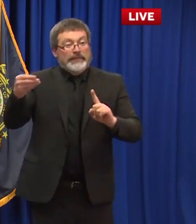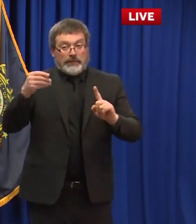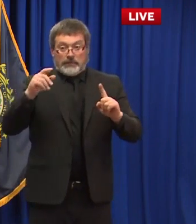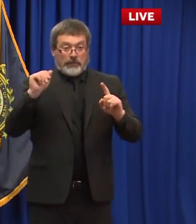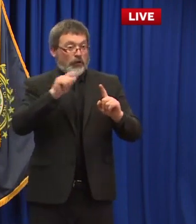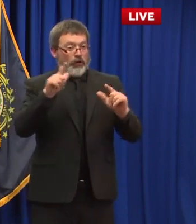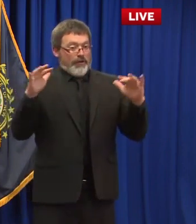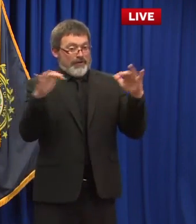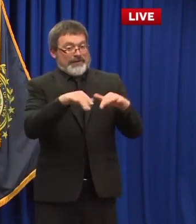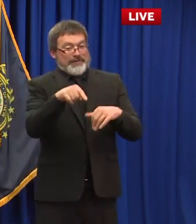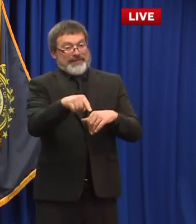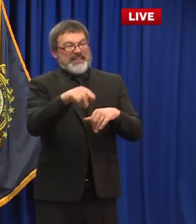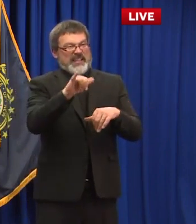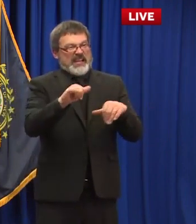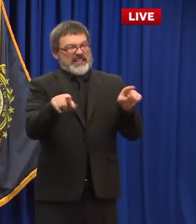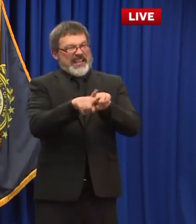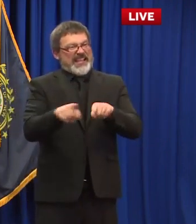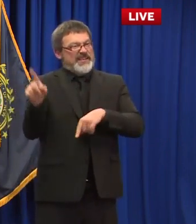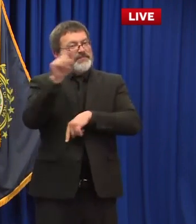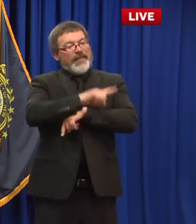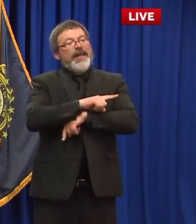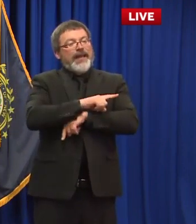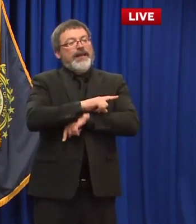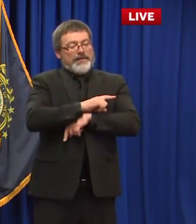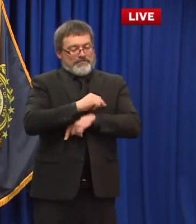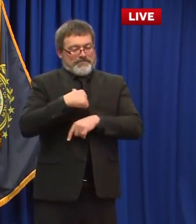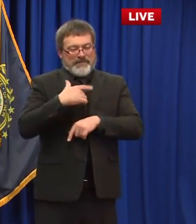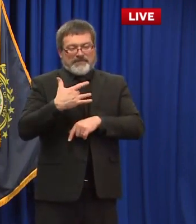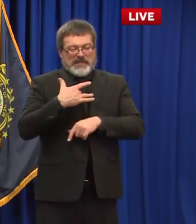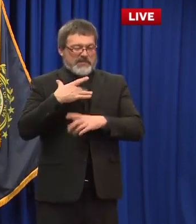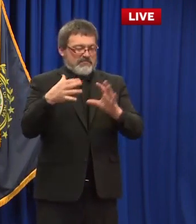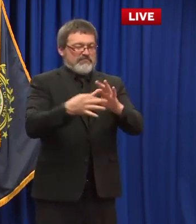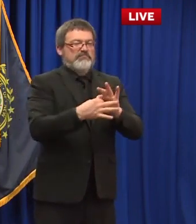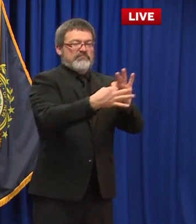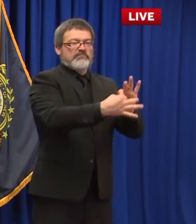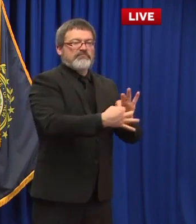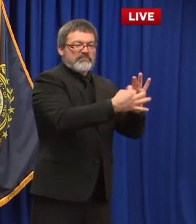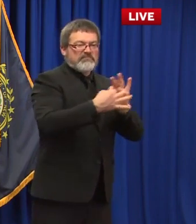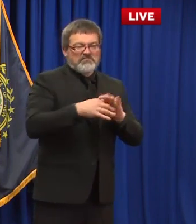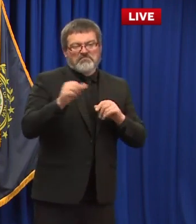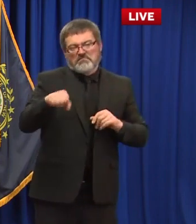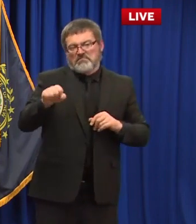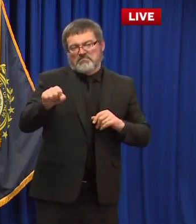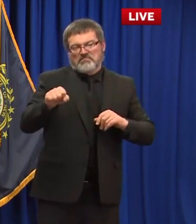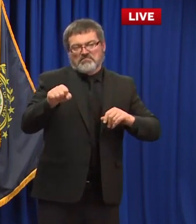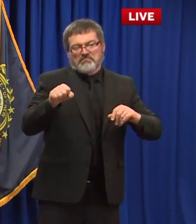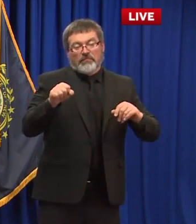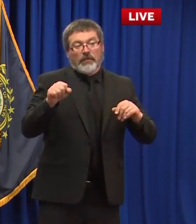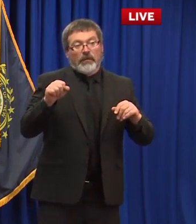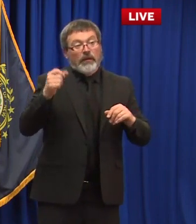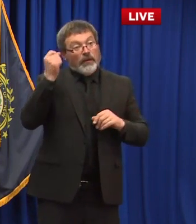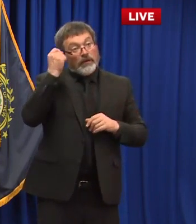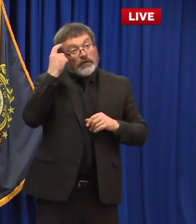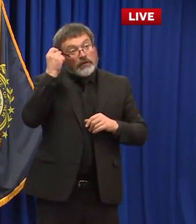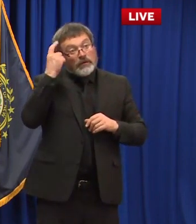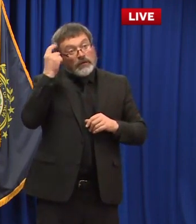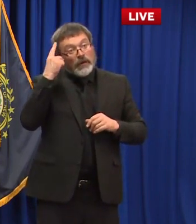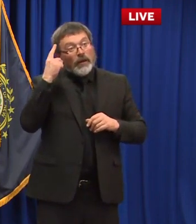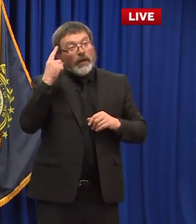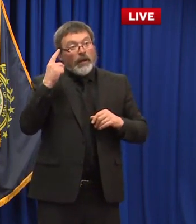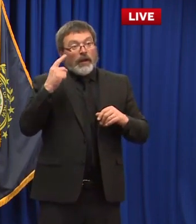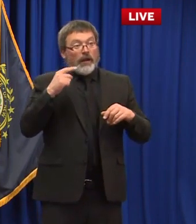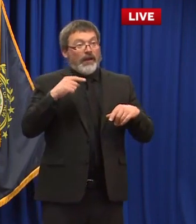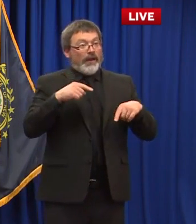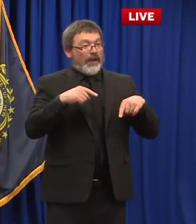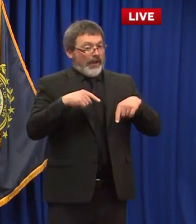widespread community transmission so you're you're there's a possibility that you're gonna you can come in contact with it almost anywhere but we do